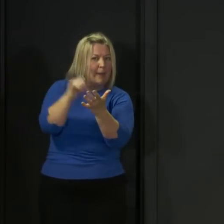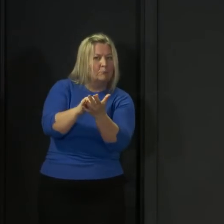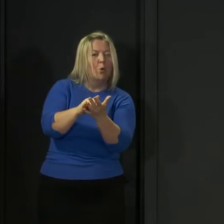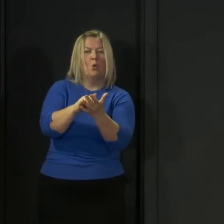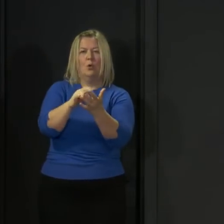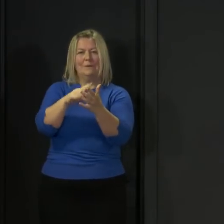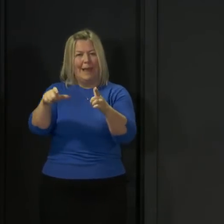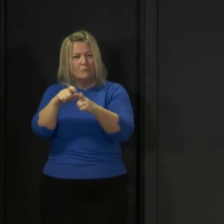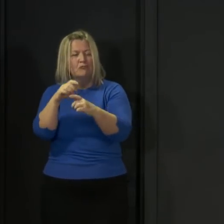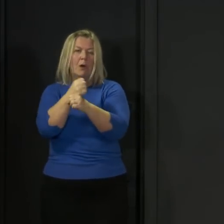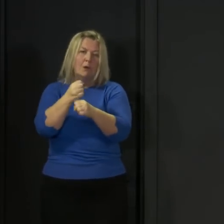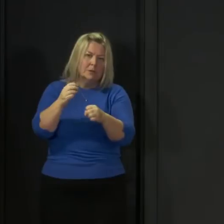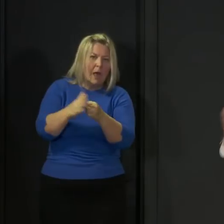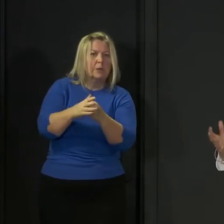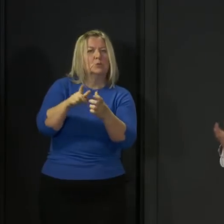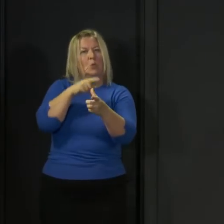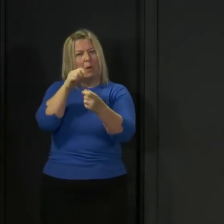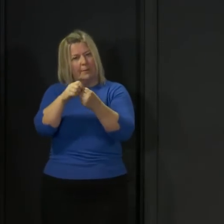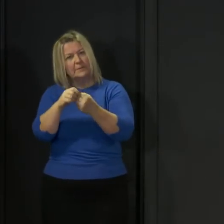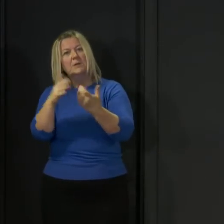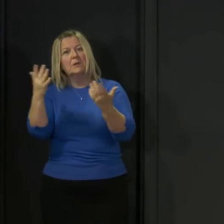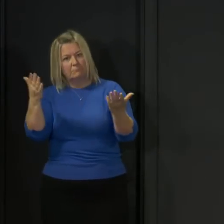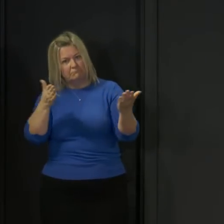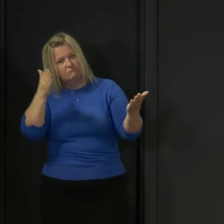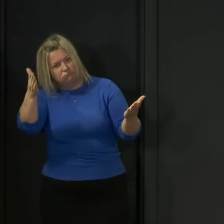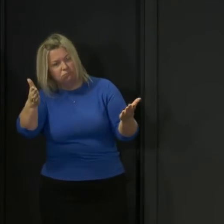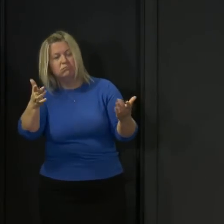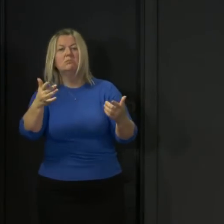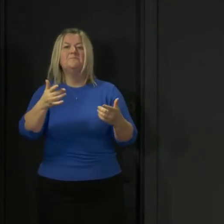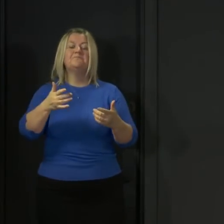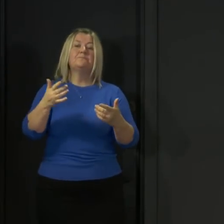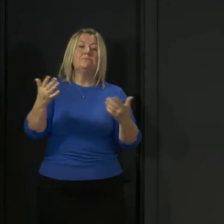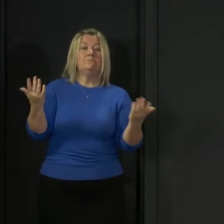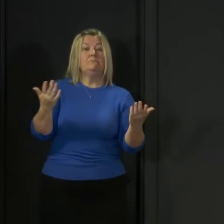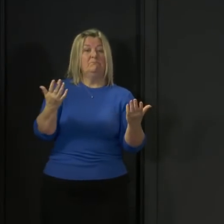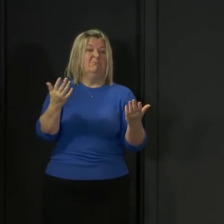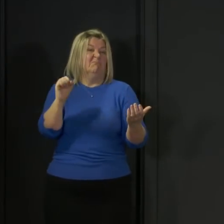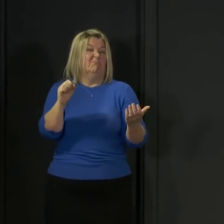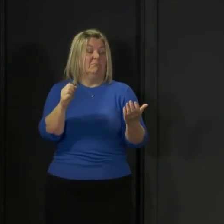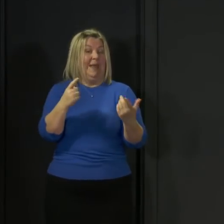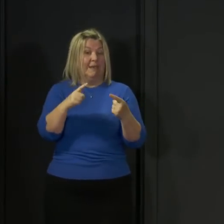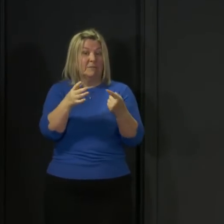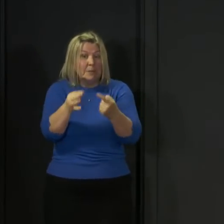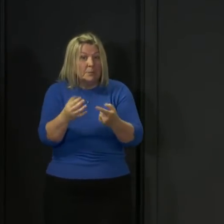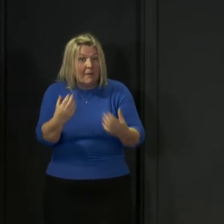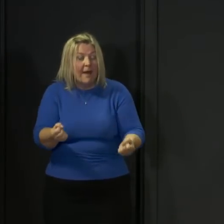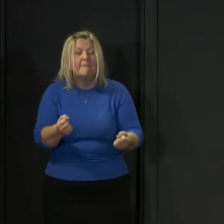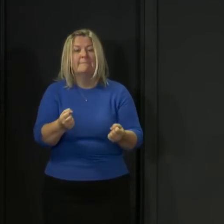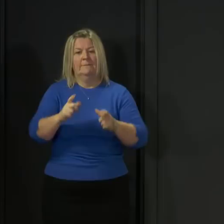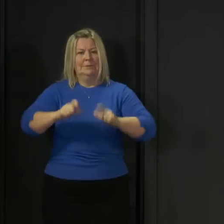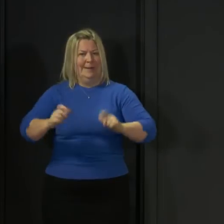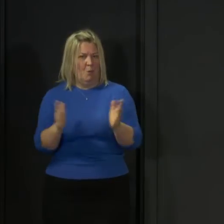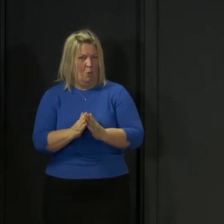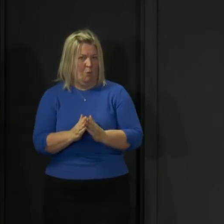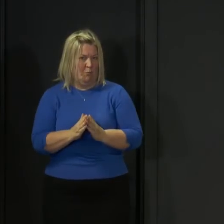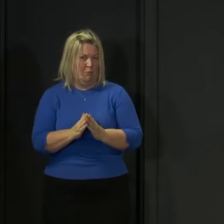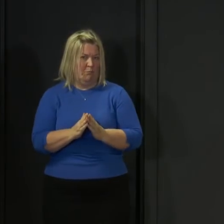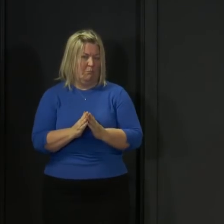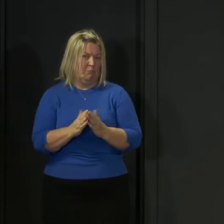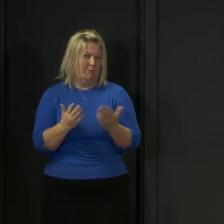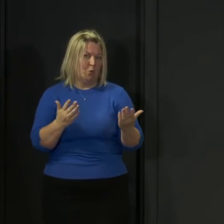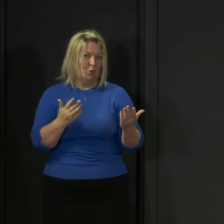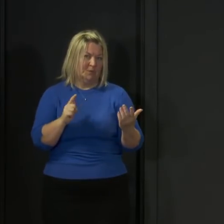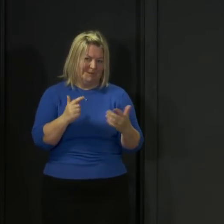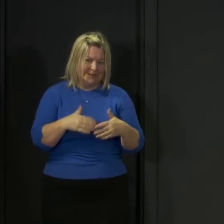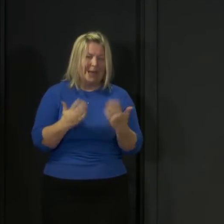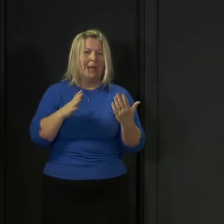essential reasons right now you isolate completely if you're symptomatic but that would be one reason and the only reason